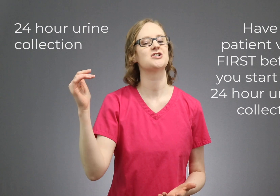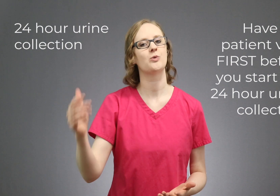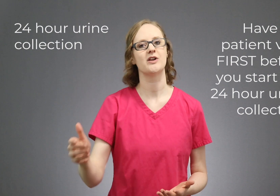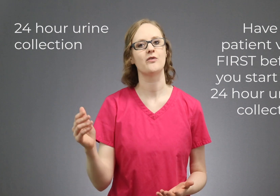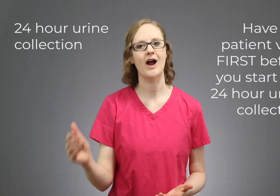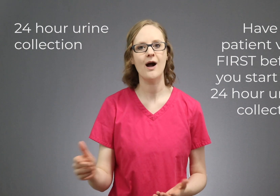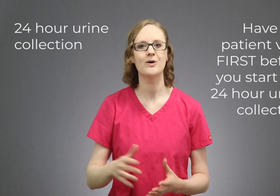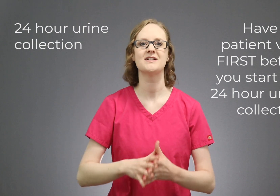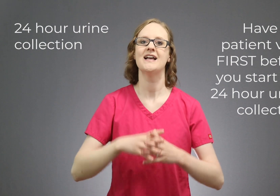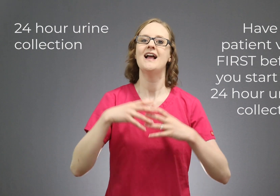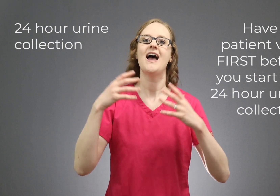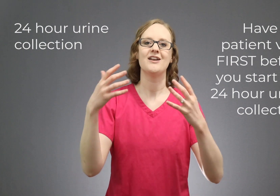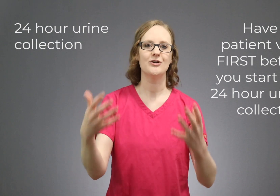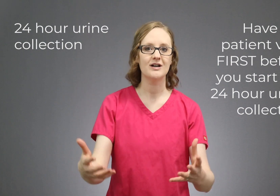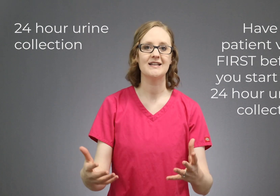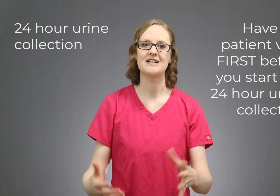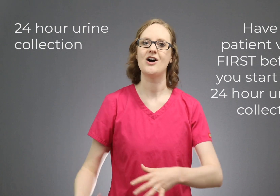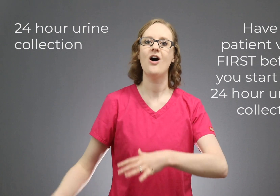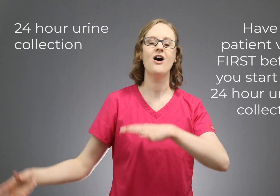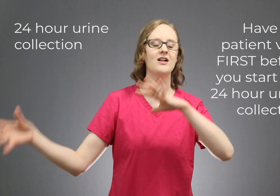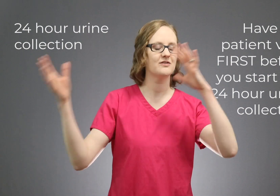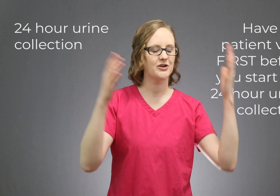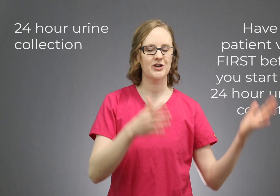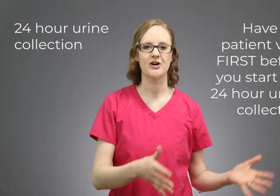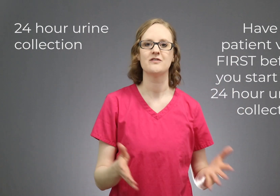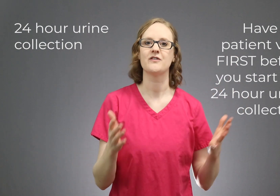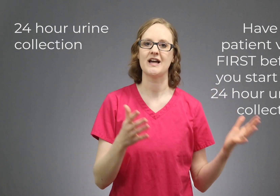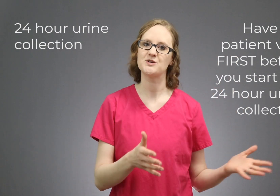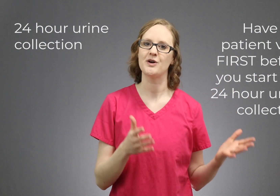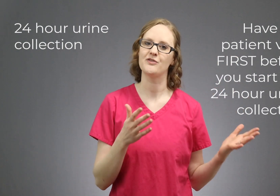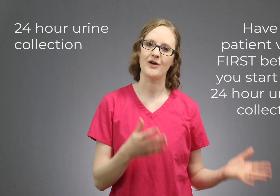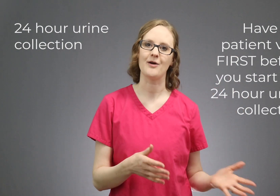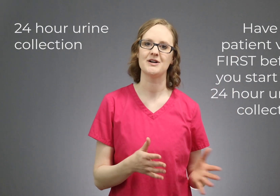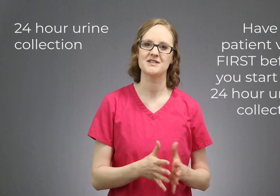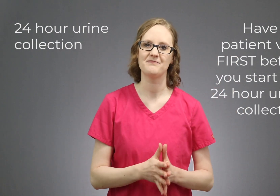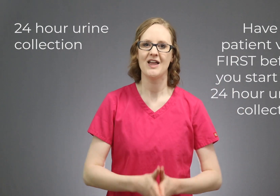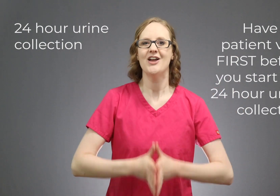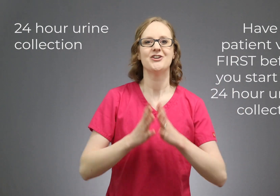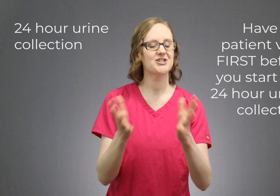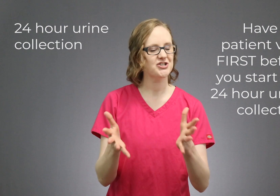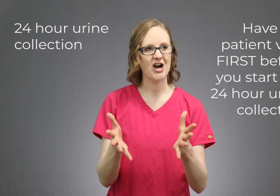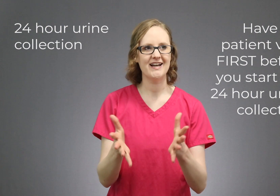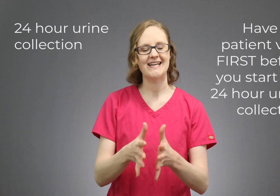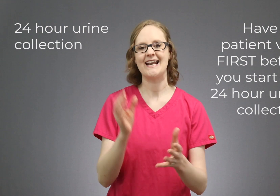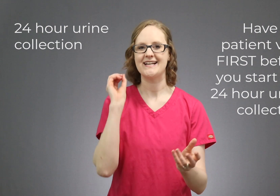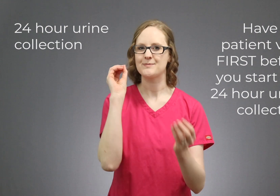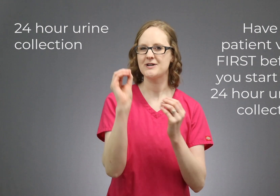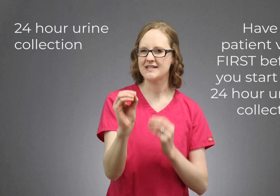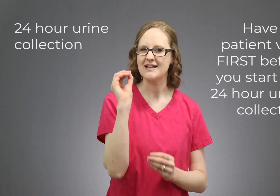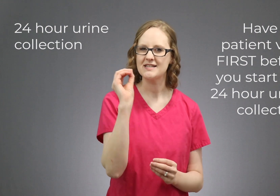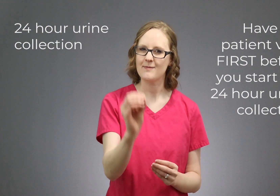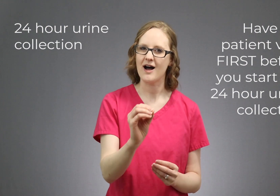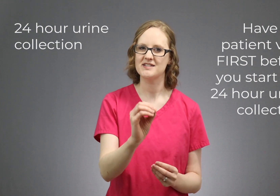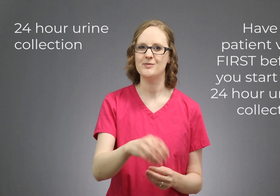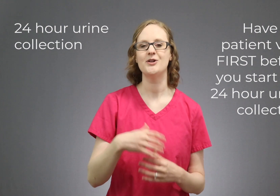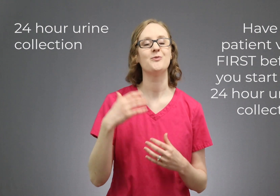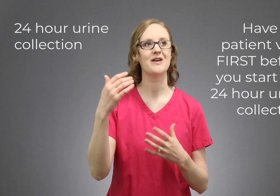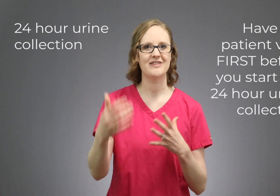the 24 hours, and you'll collect all of their urine for that 24 hours. You're just trying to get it as precise as possible within